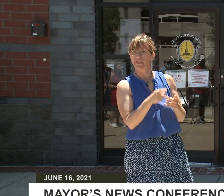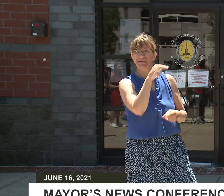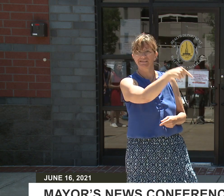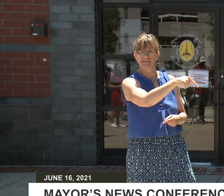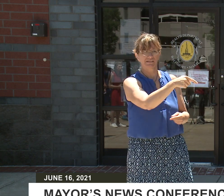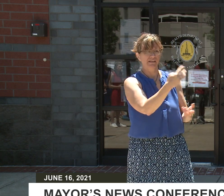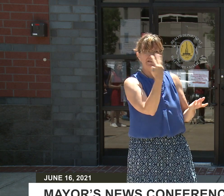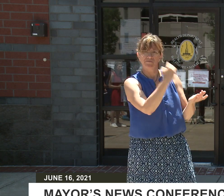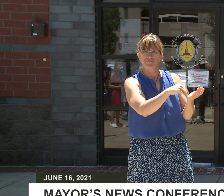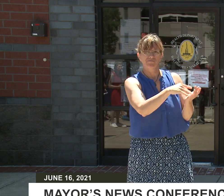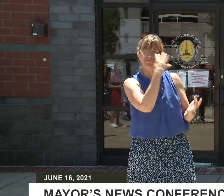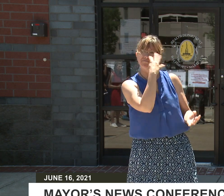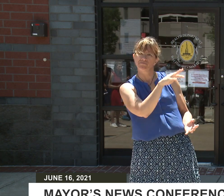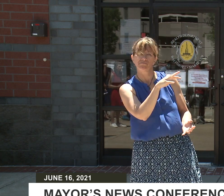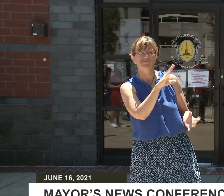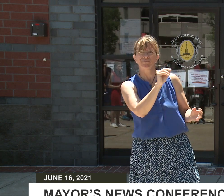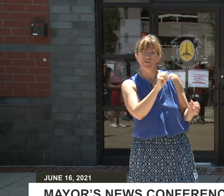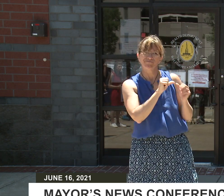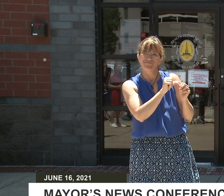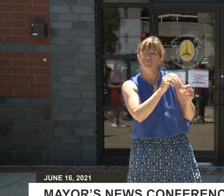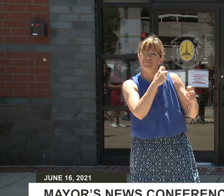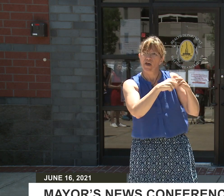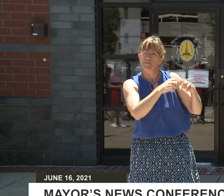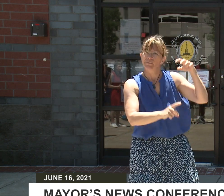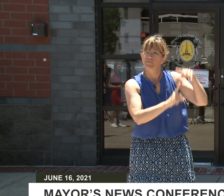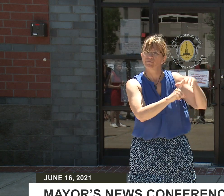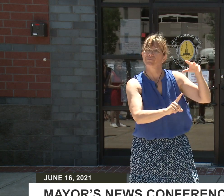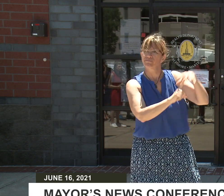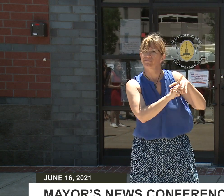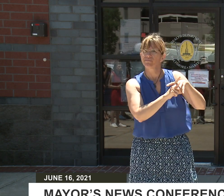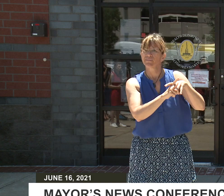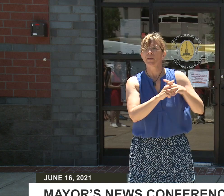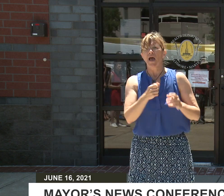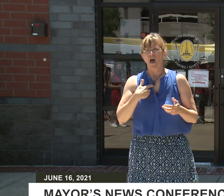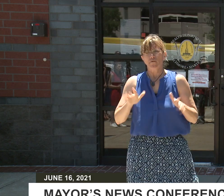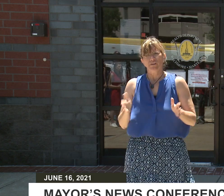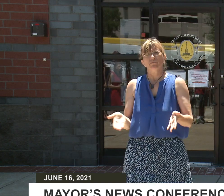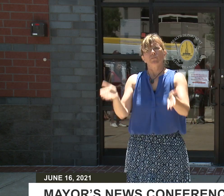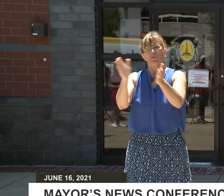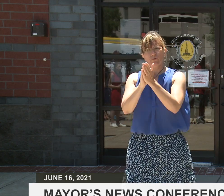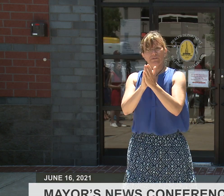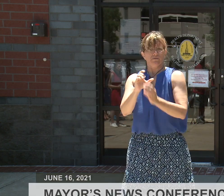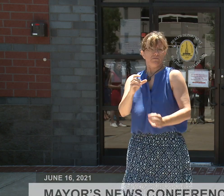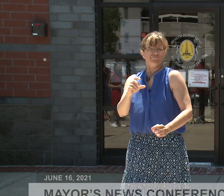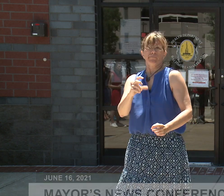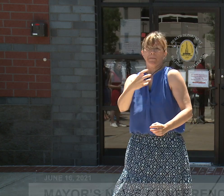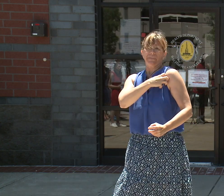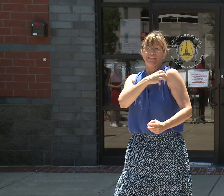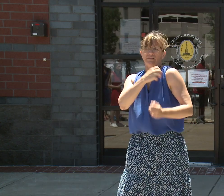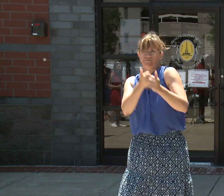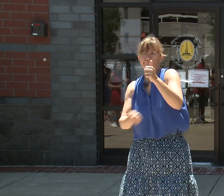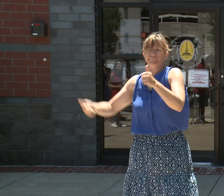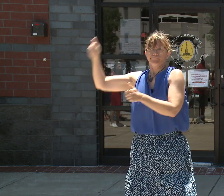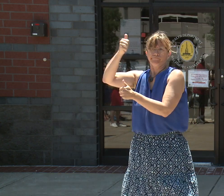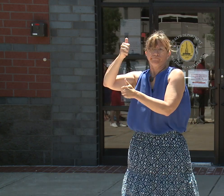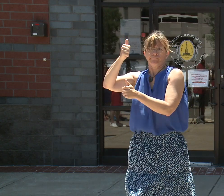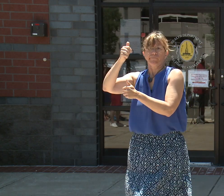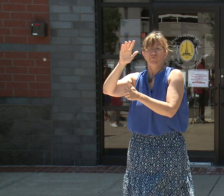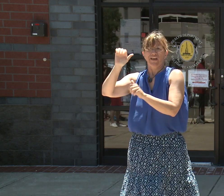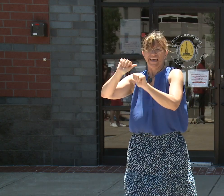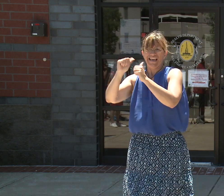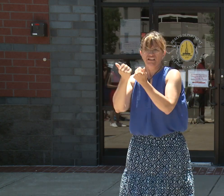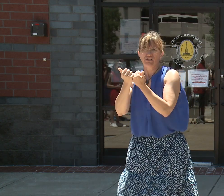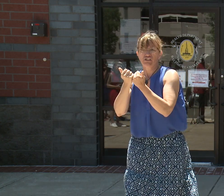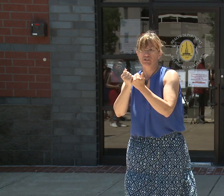of violence. And what I have tasked the police commission with doing is making sure that his agency is where they needed to be. We know, again,